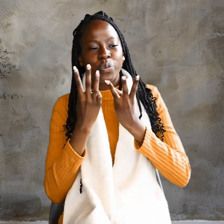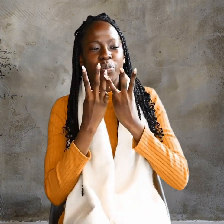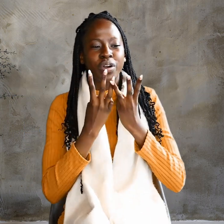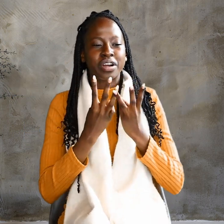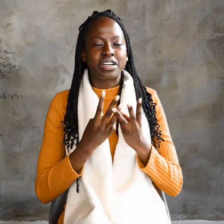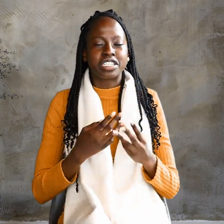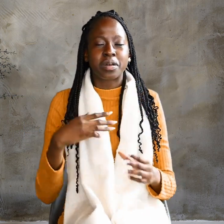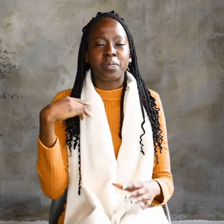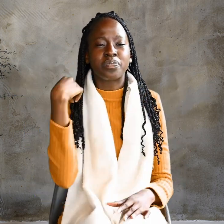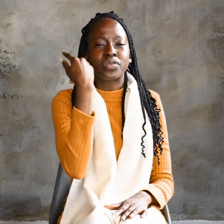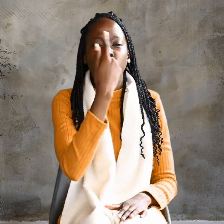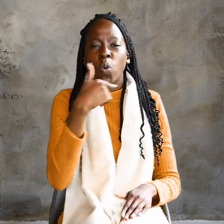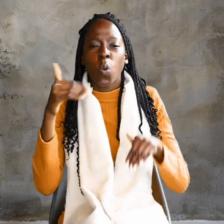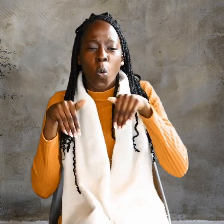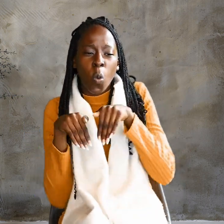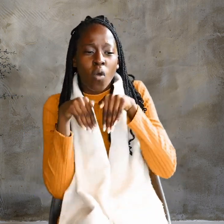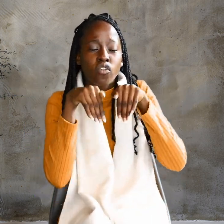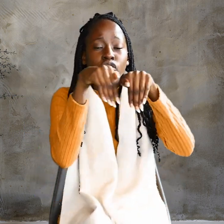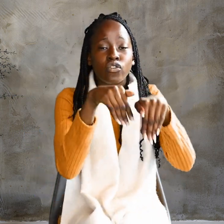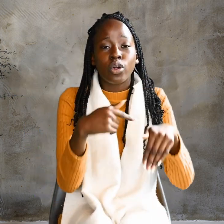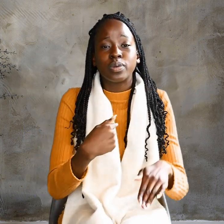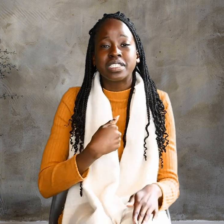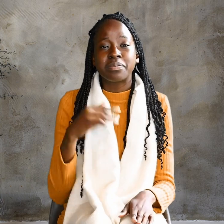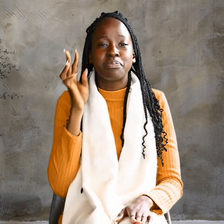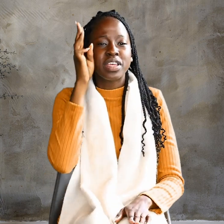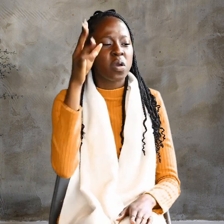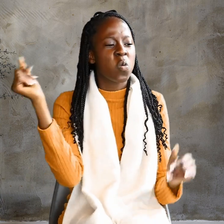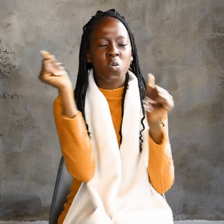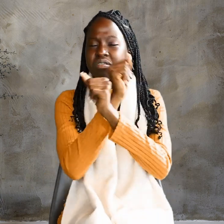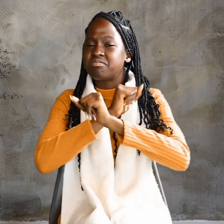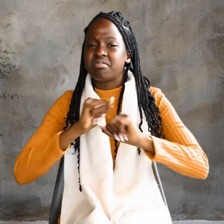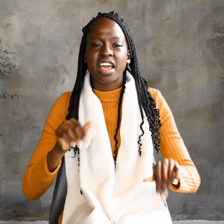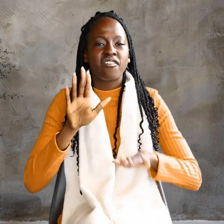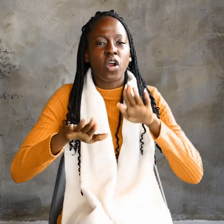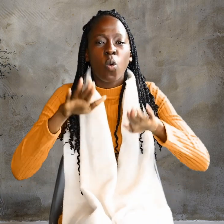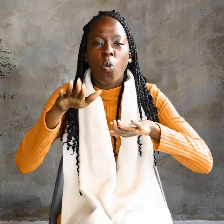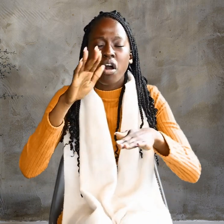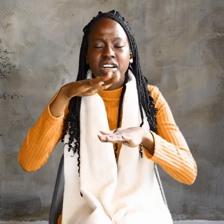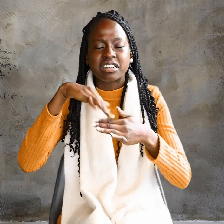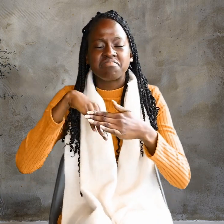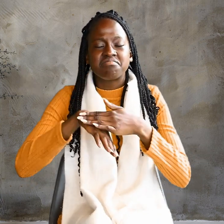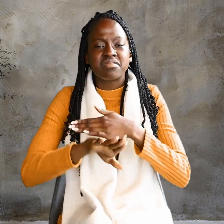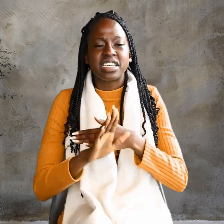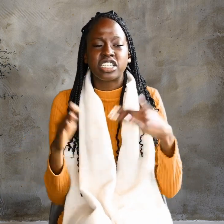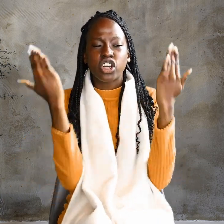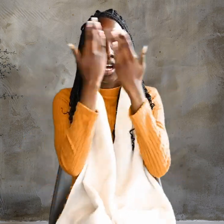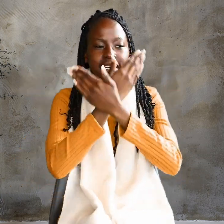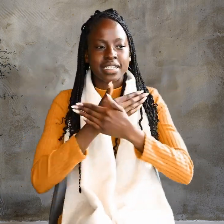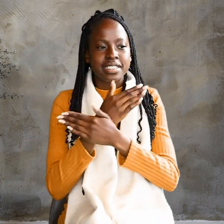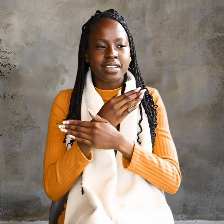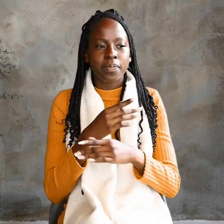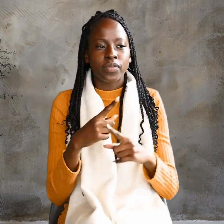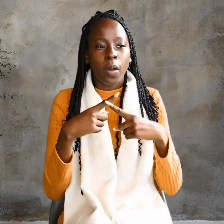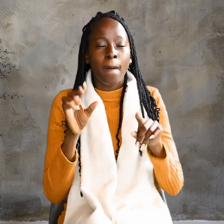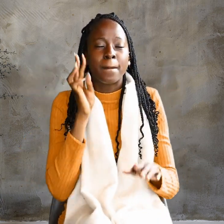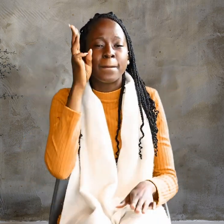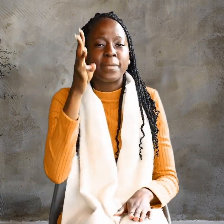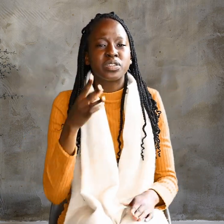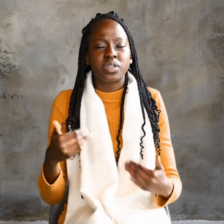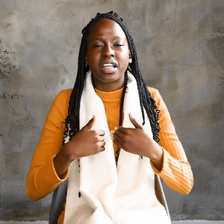the world. Whoever follows me will never walk in darkness, but